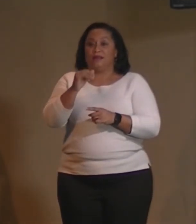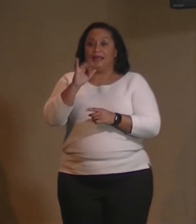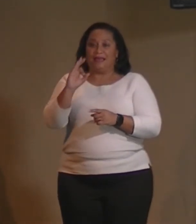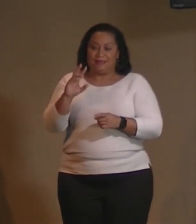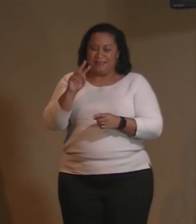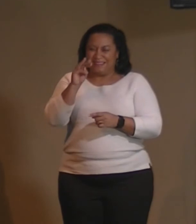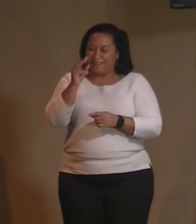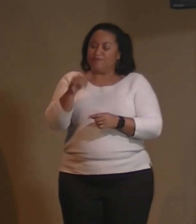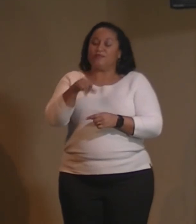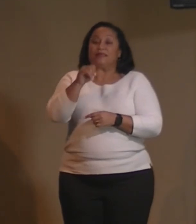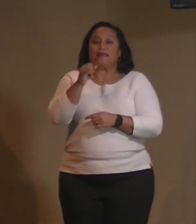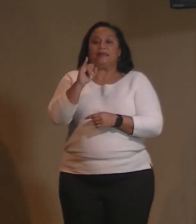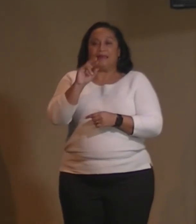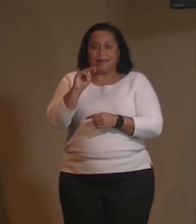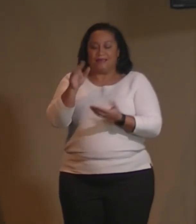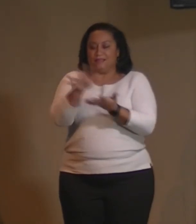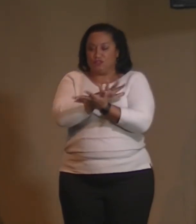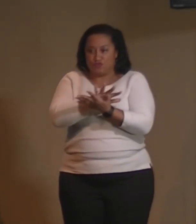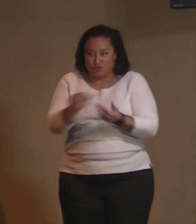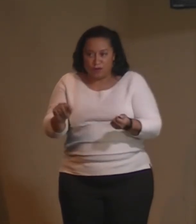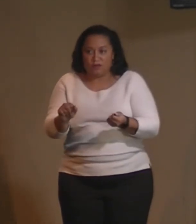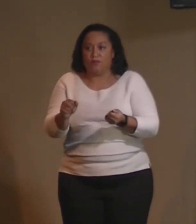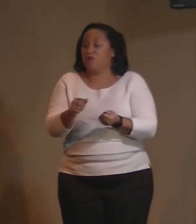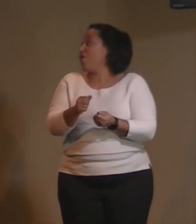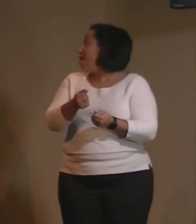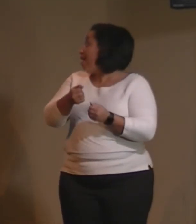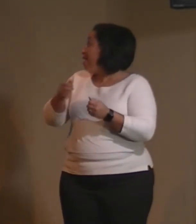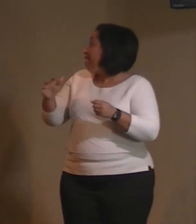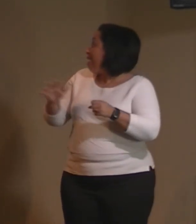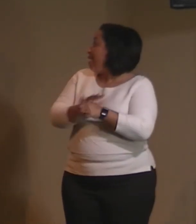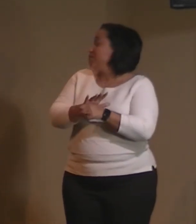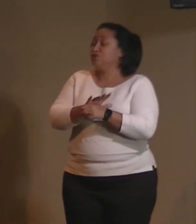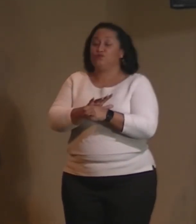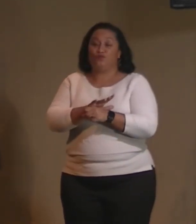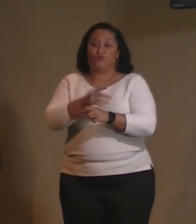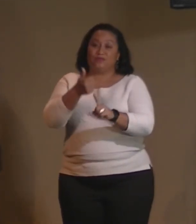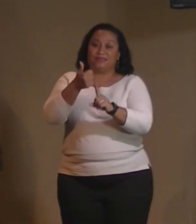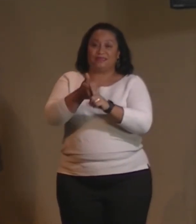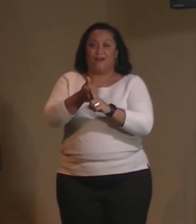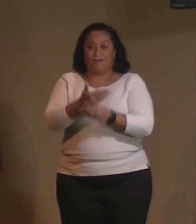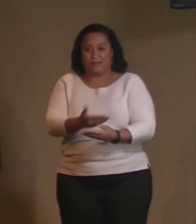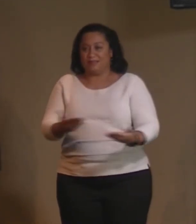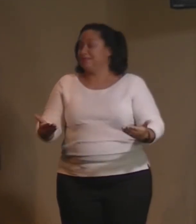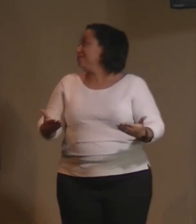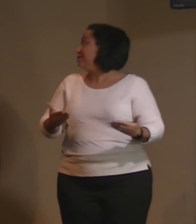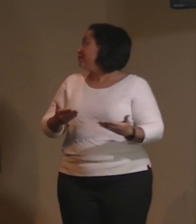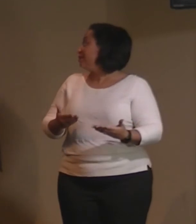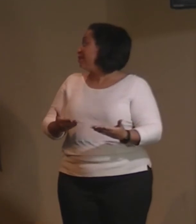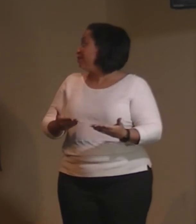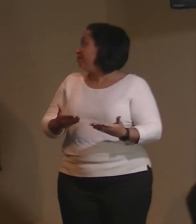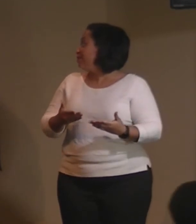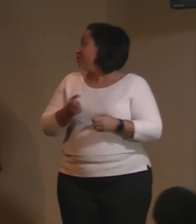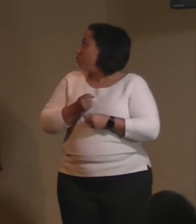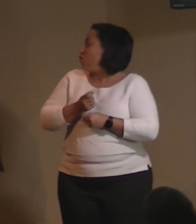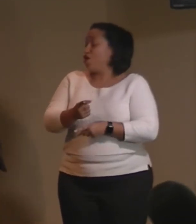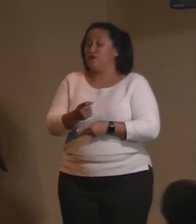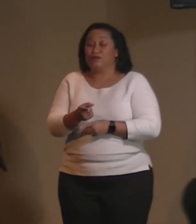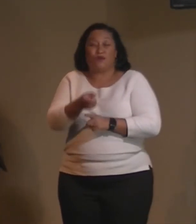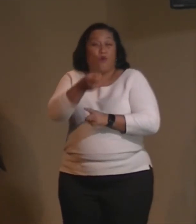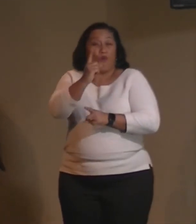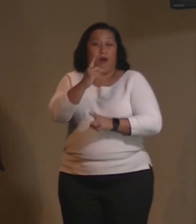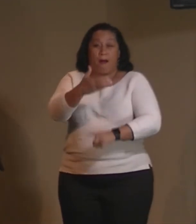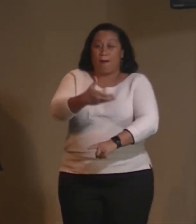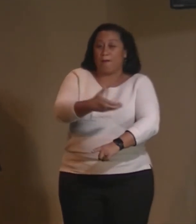One, one individual. One. Power and presence.